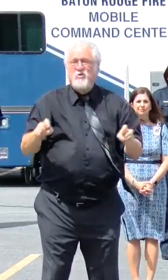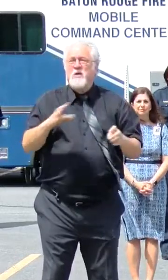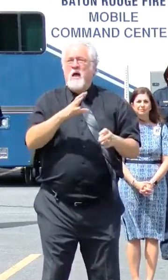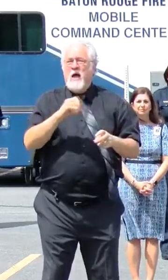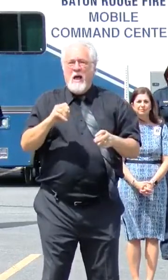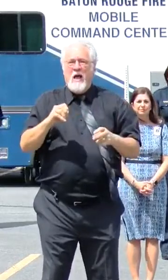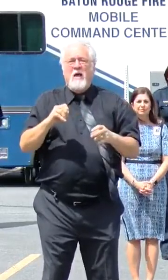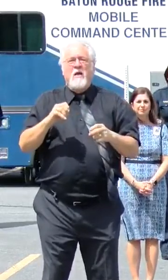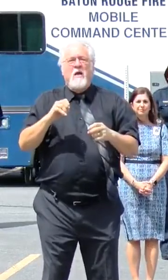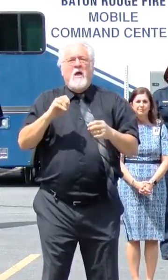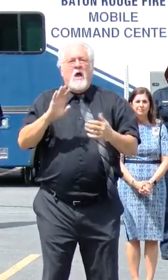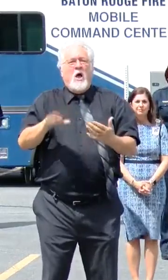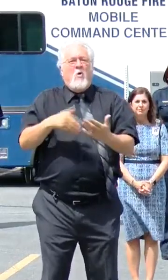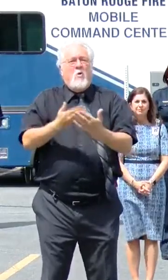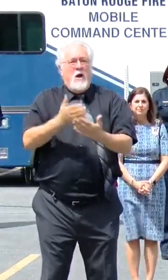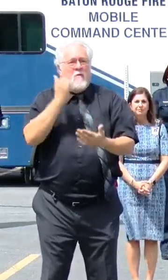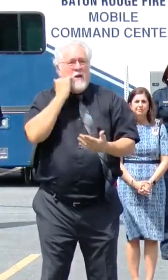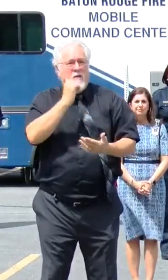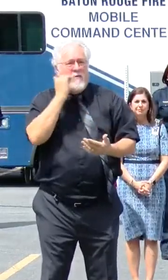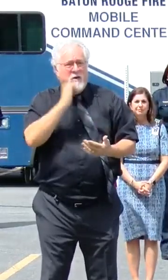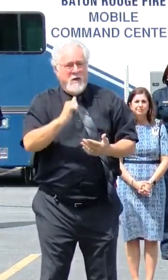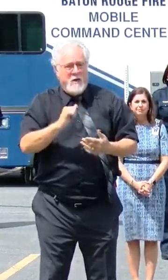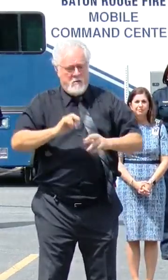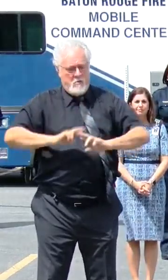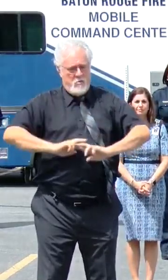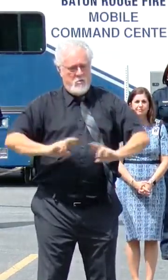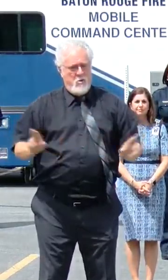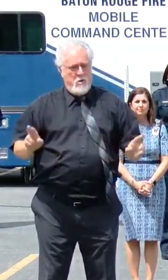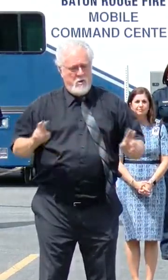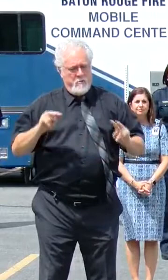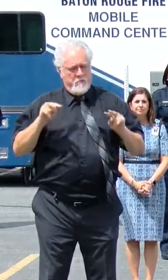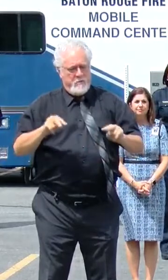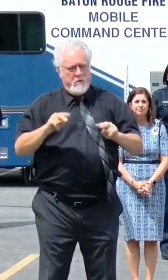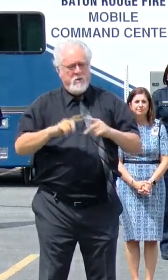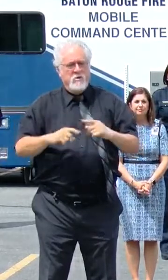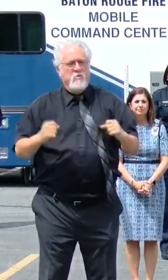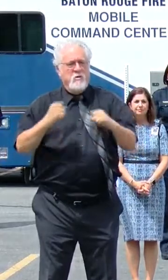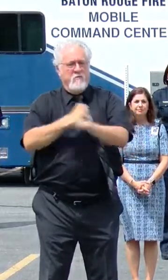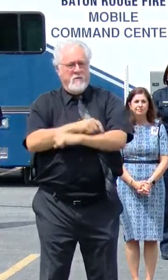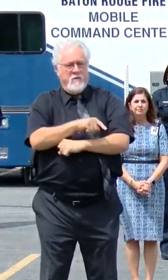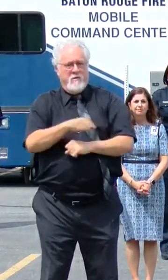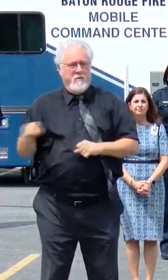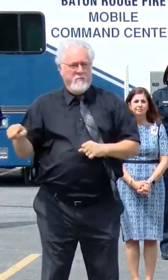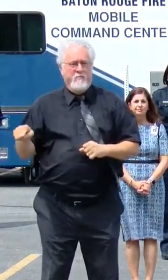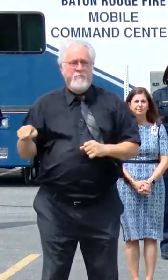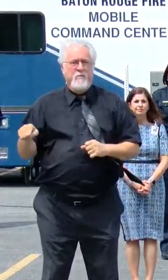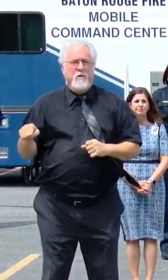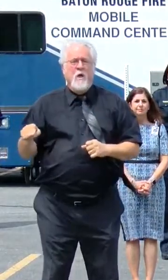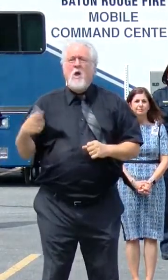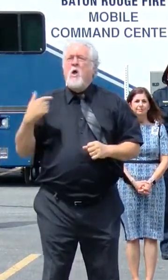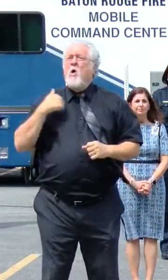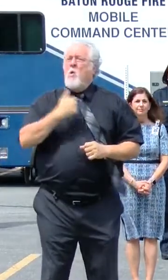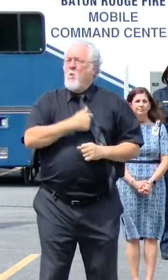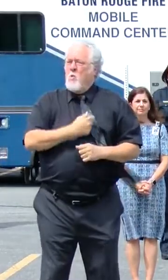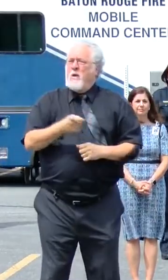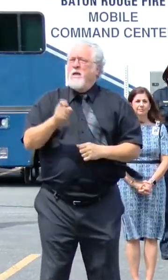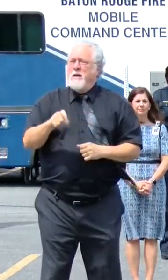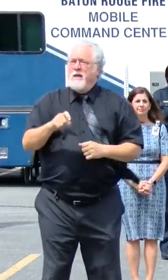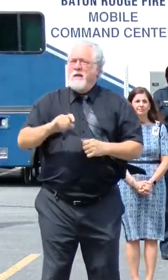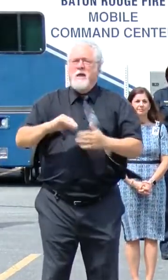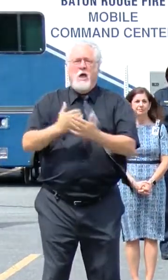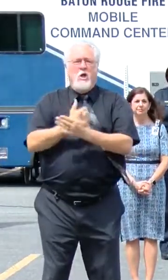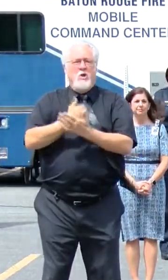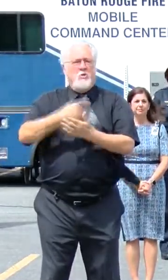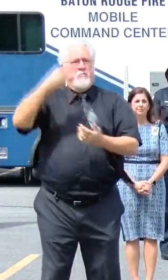arise every day sharply aimed at combating them. We need a new